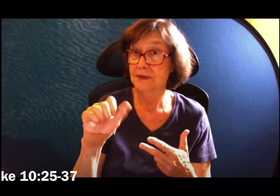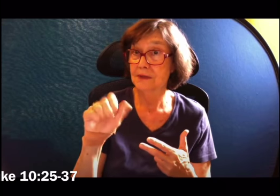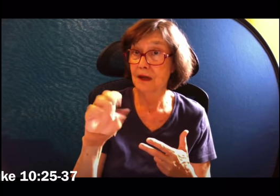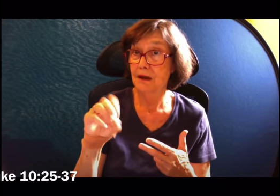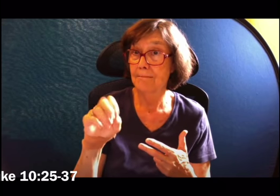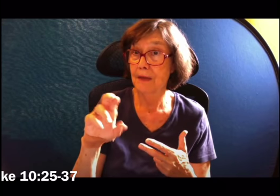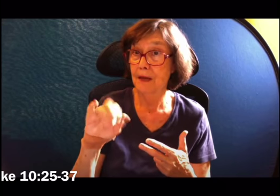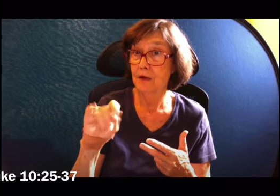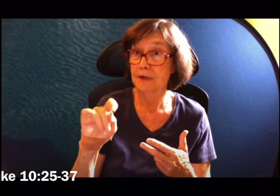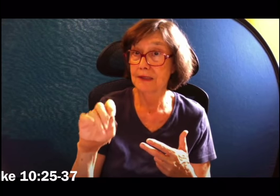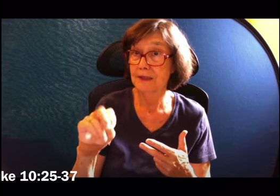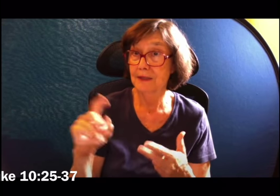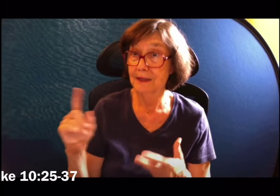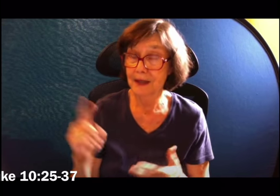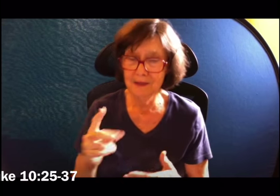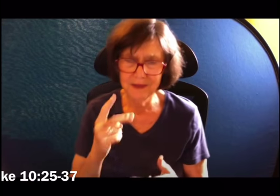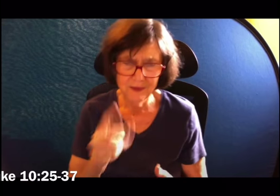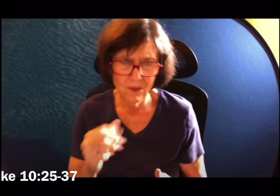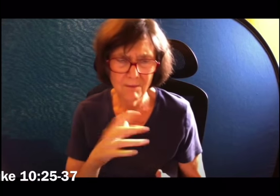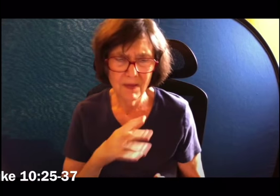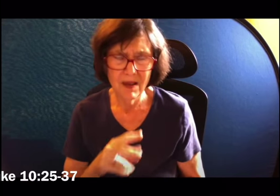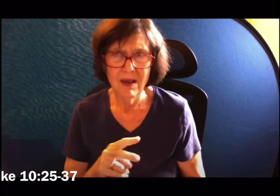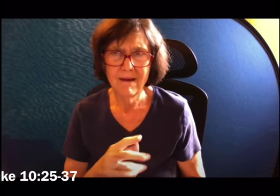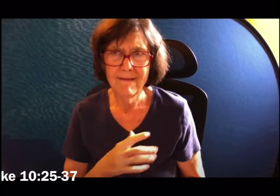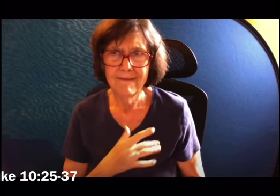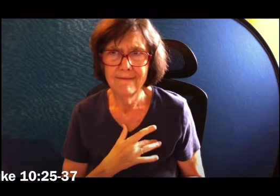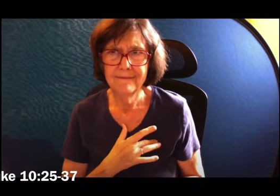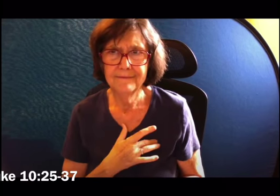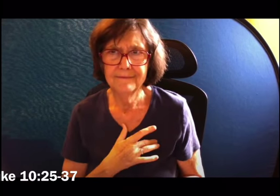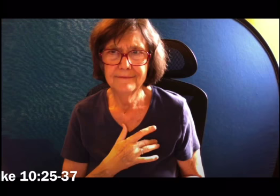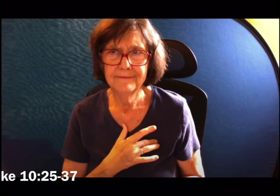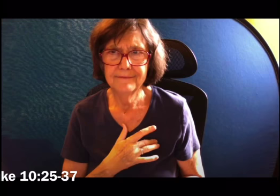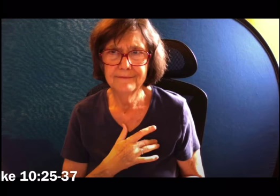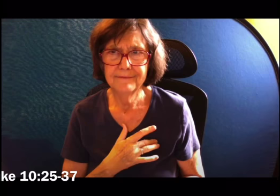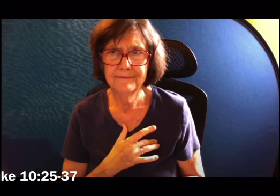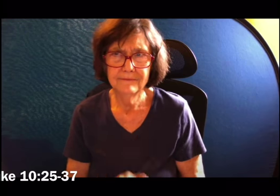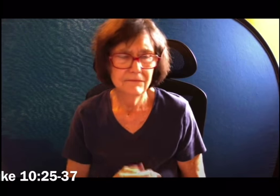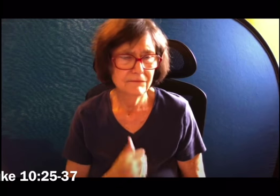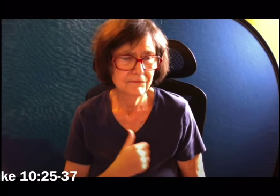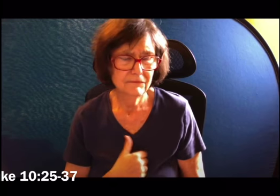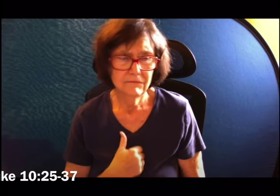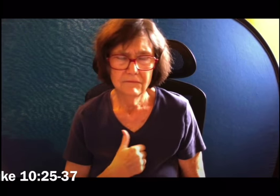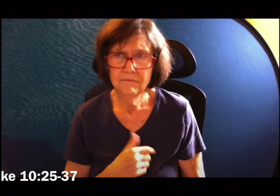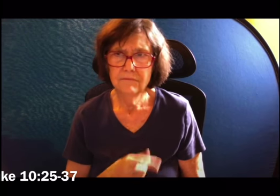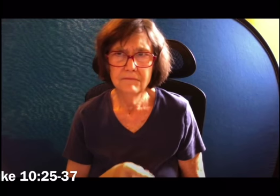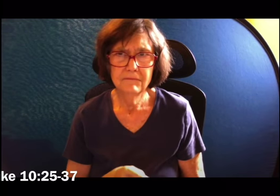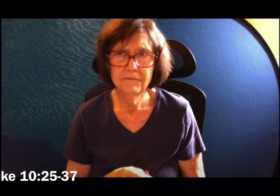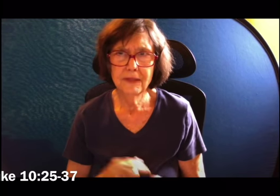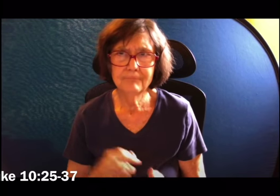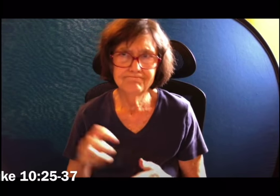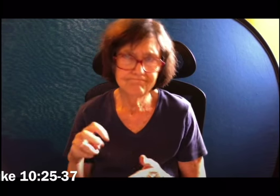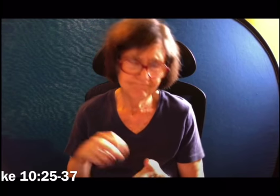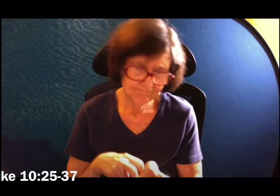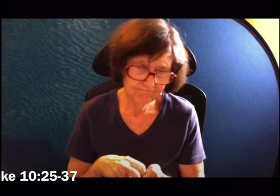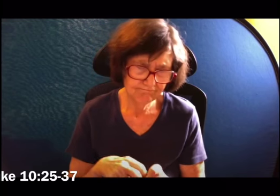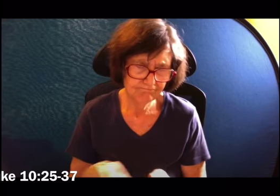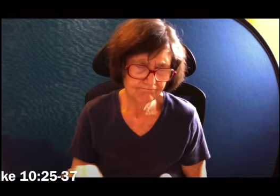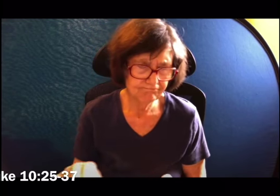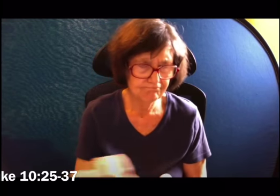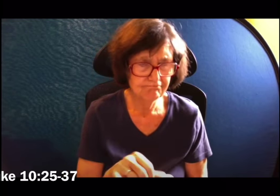side. But a Samaritan traveler who came upon him was moved with compassion at